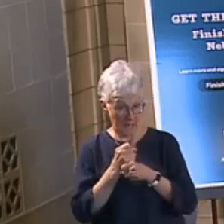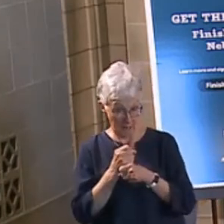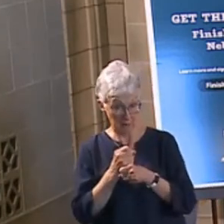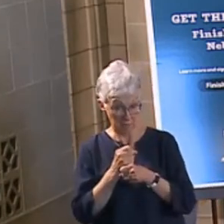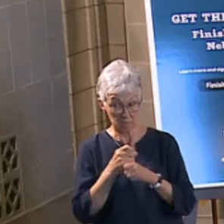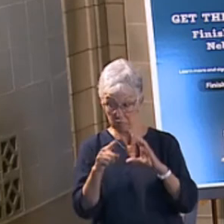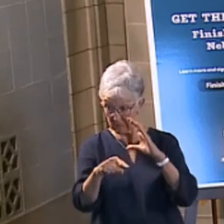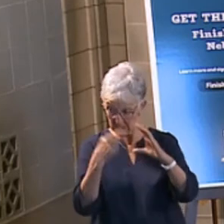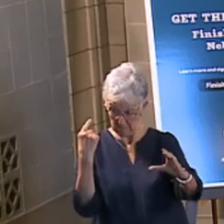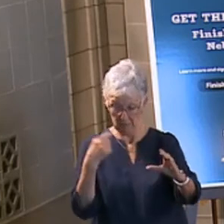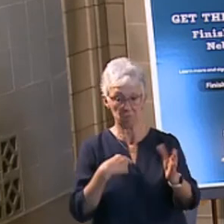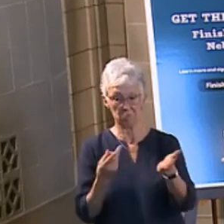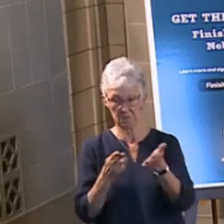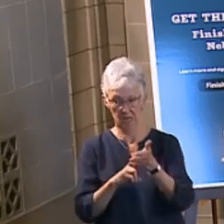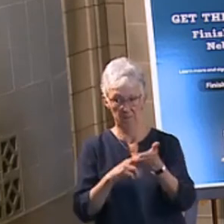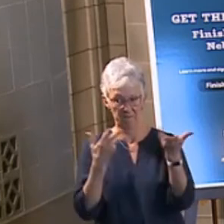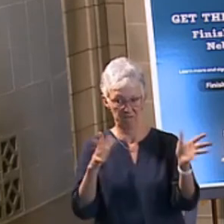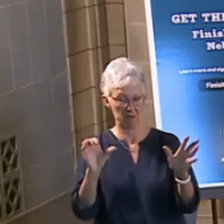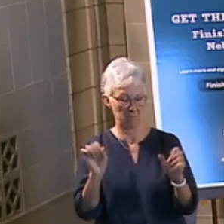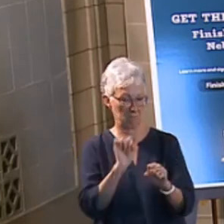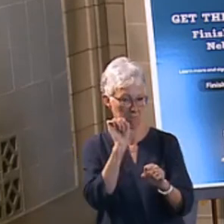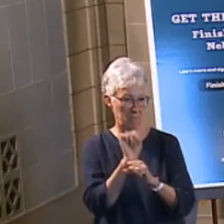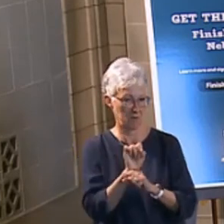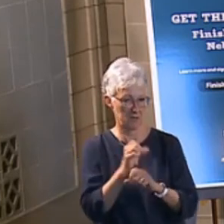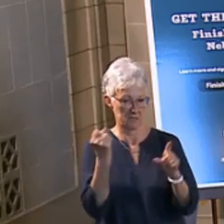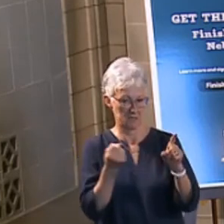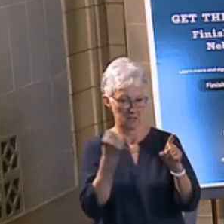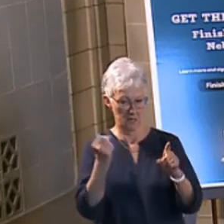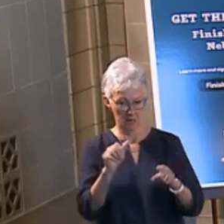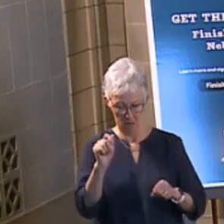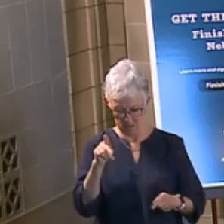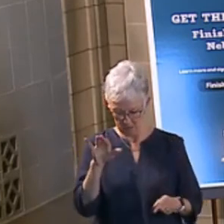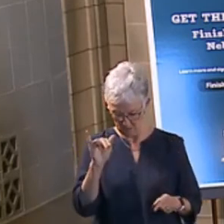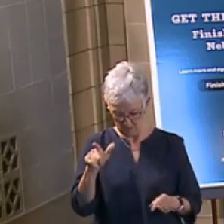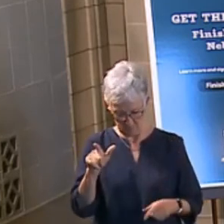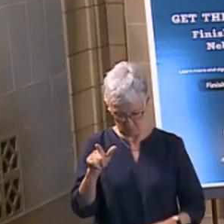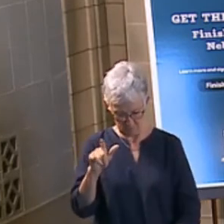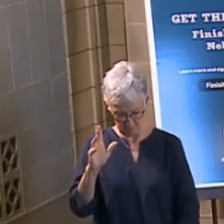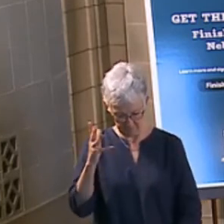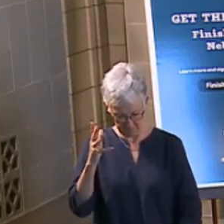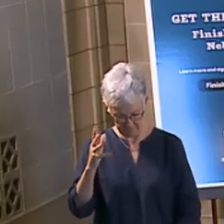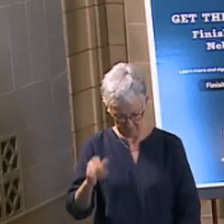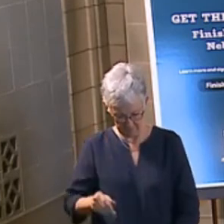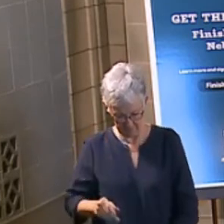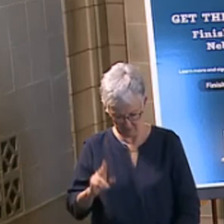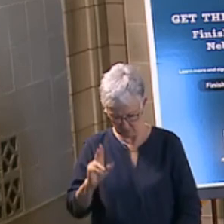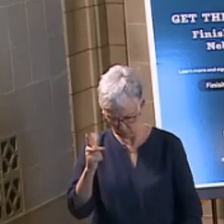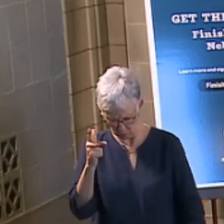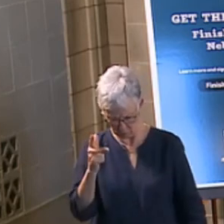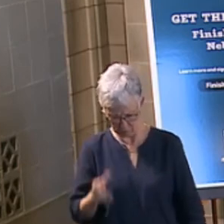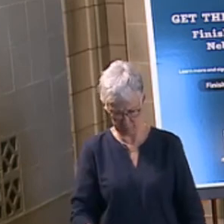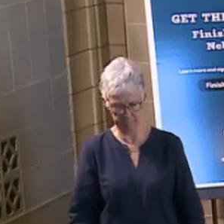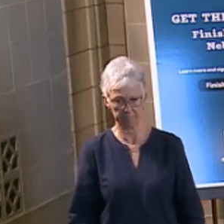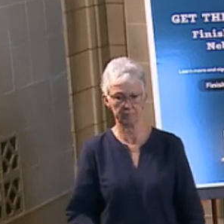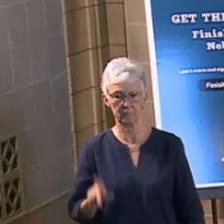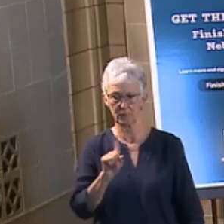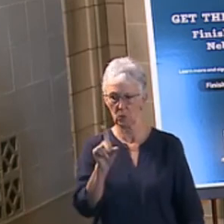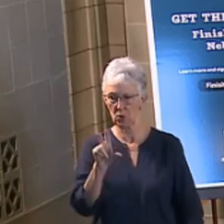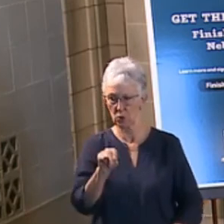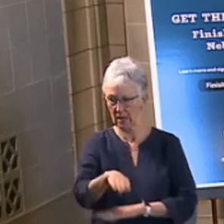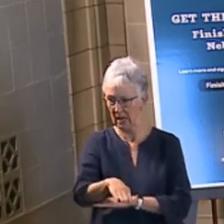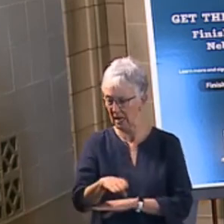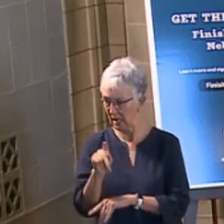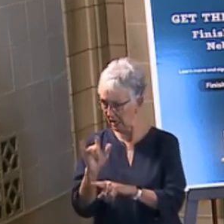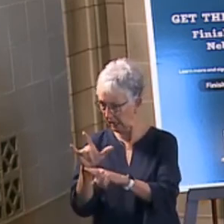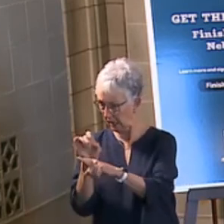signed up for Saturday, and then we'll do a press availability for that. So, with that, we are, Taylor, do you have any